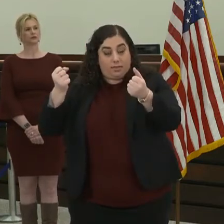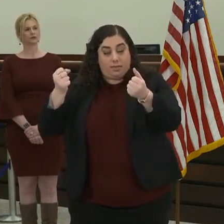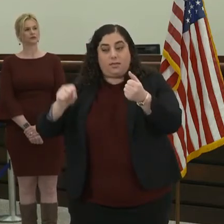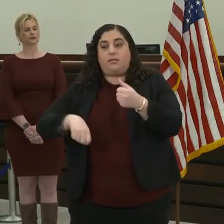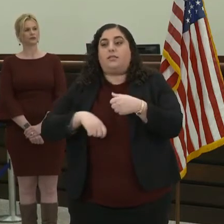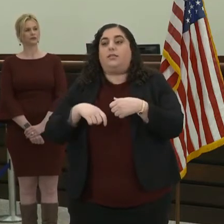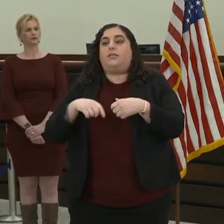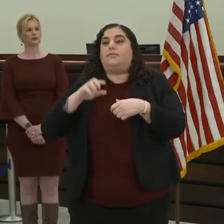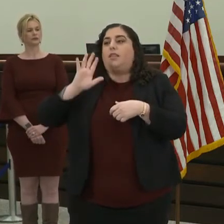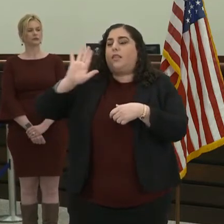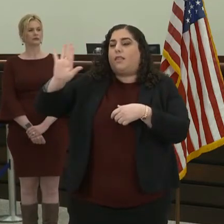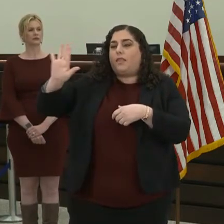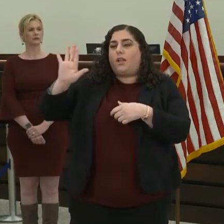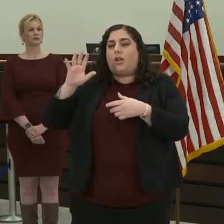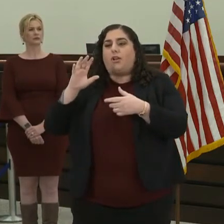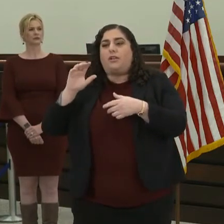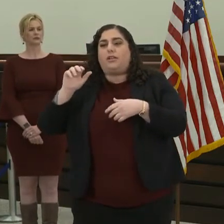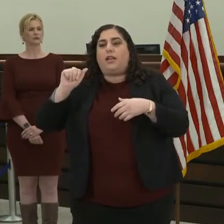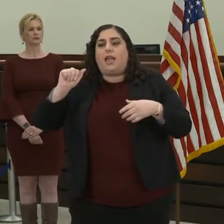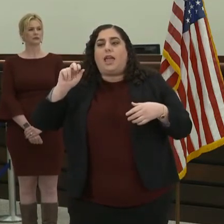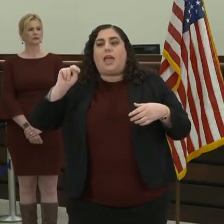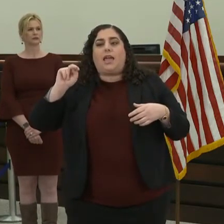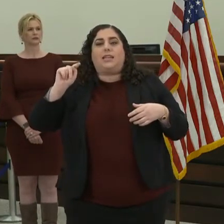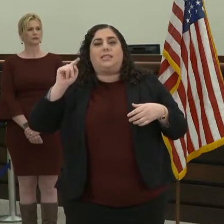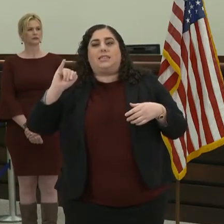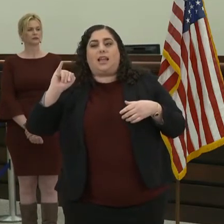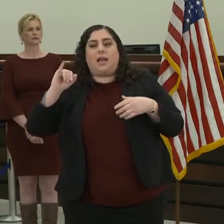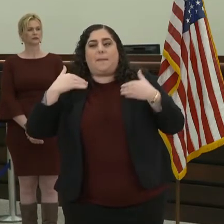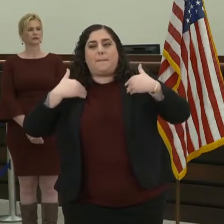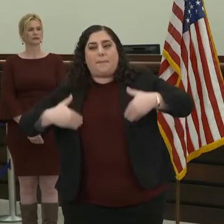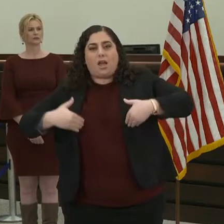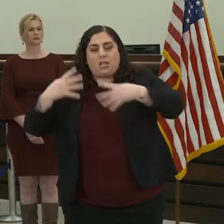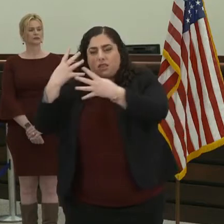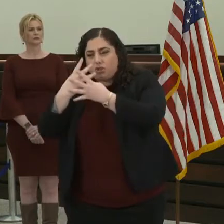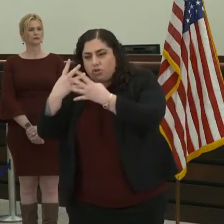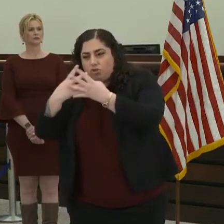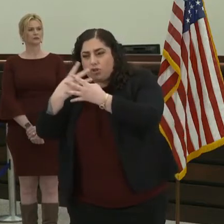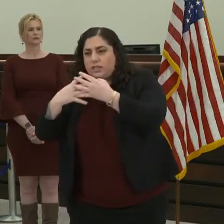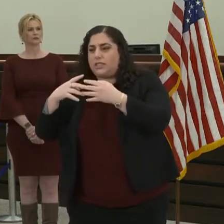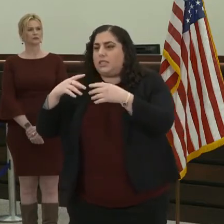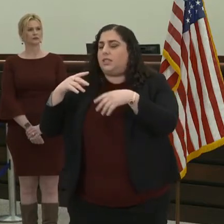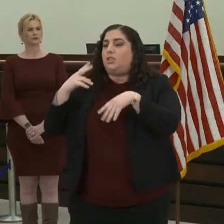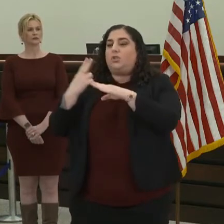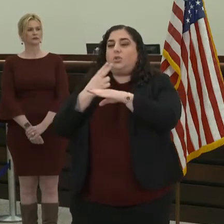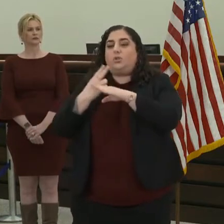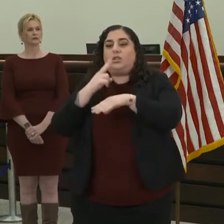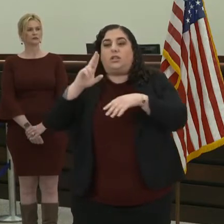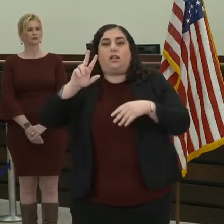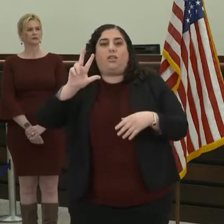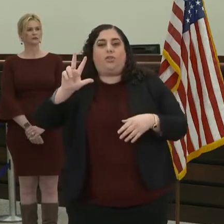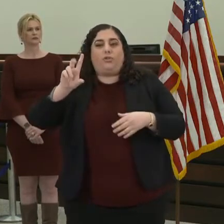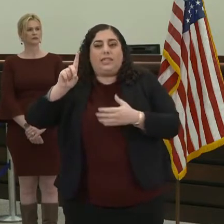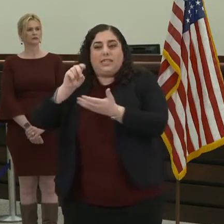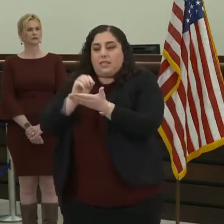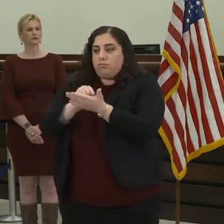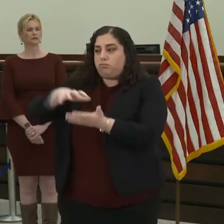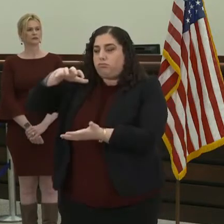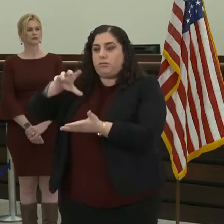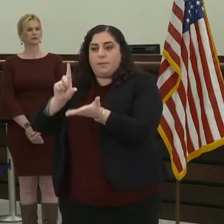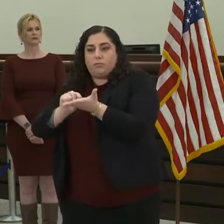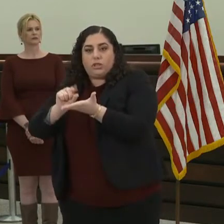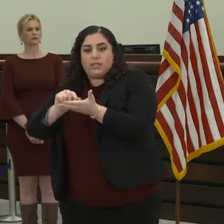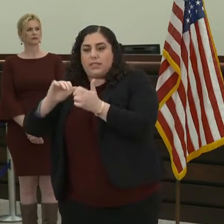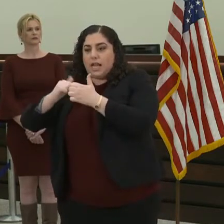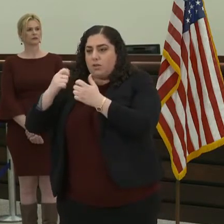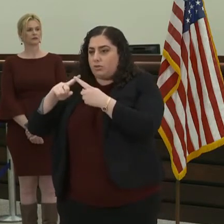trials, antibody screening, and using 3D printers for parts of life-saving ventilators. And